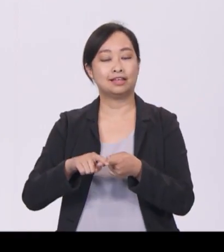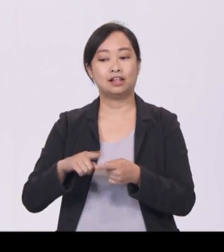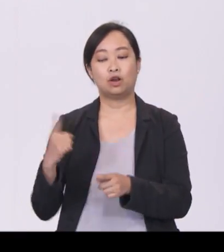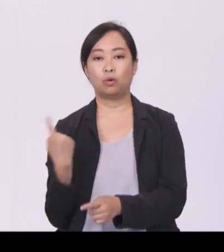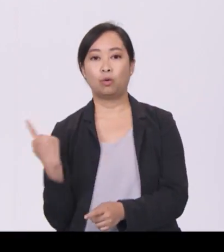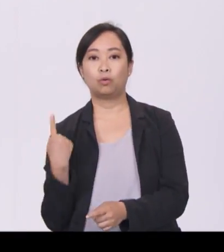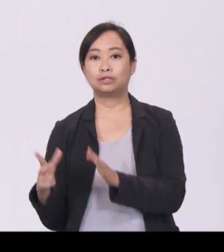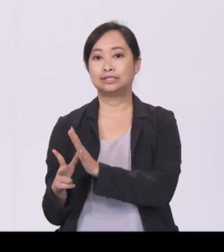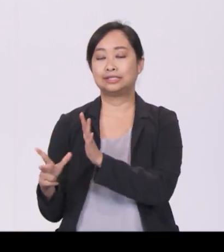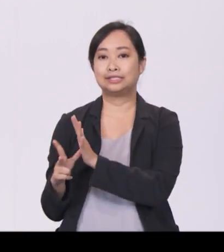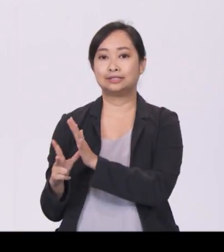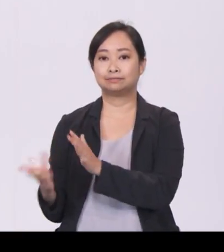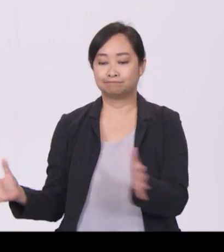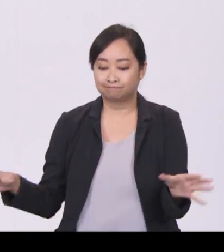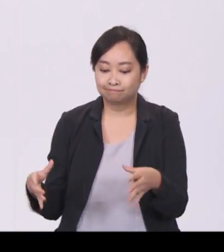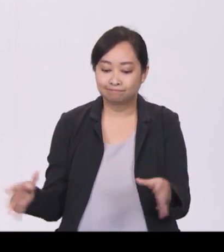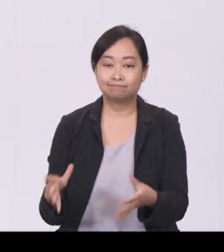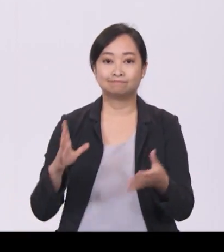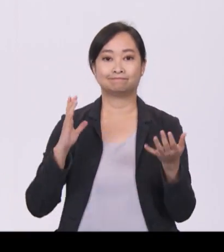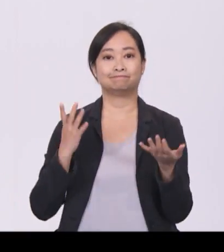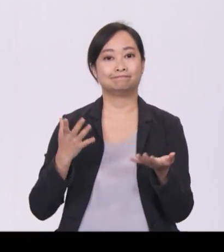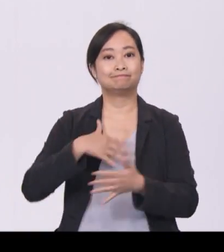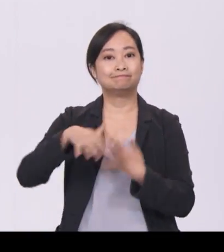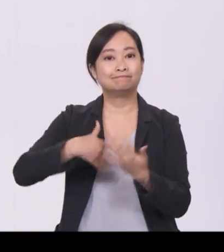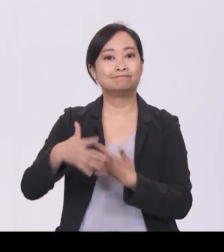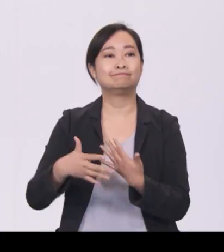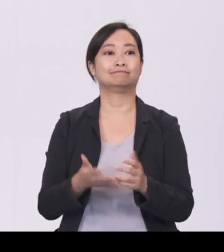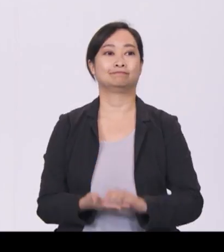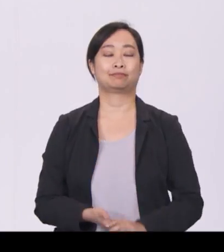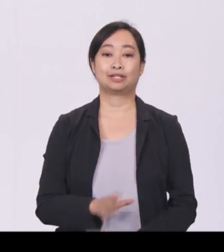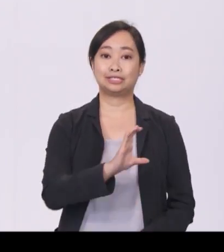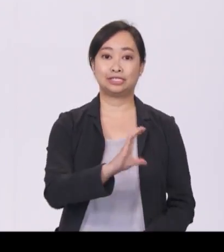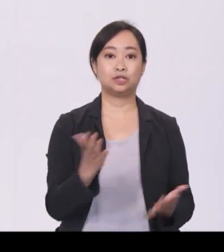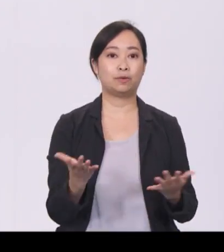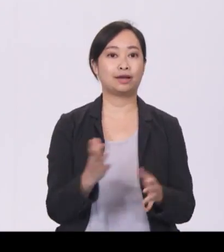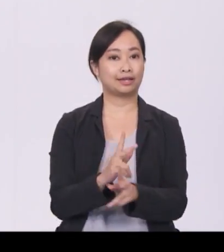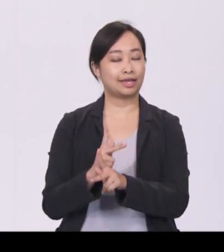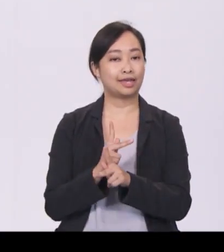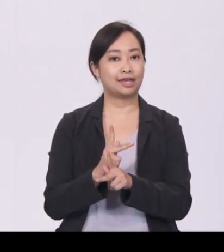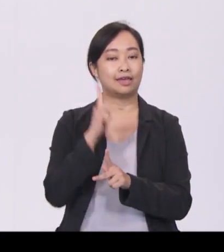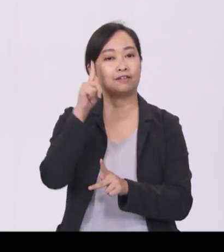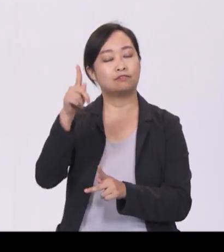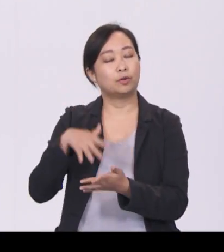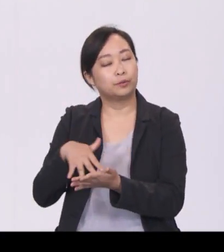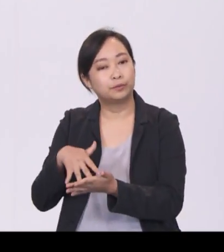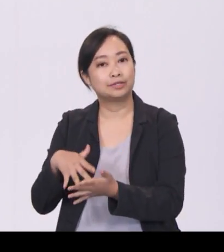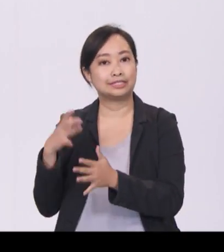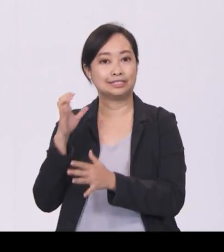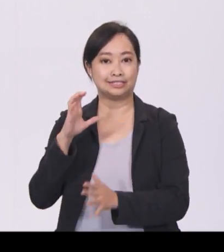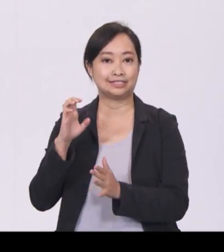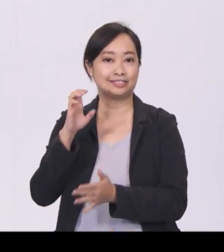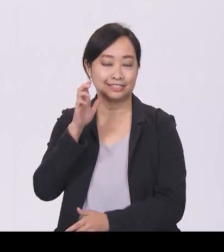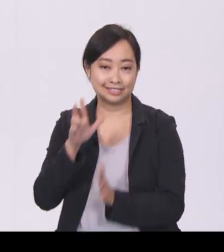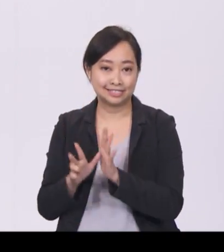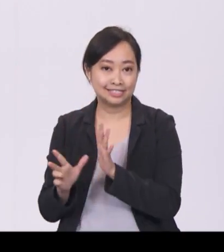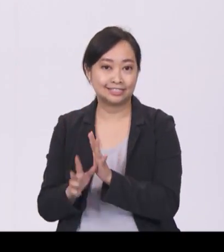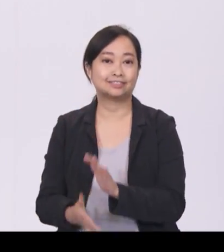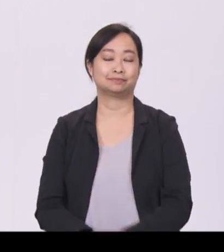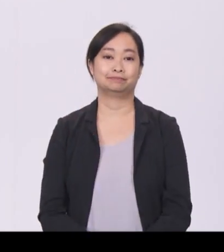with new friends. And C is for care, for frail and vulnerable seniors. The CNS